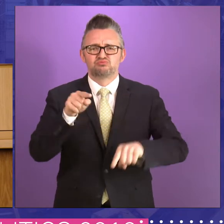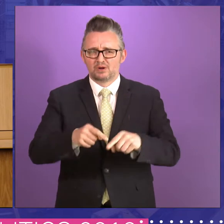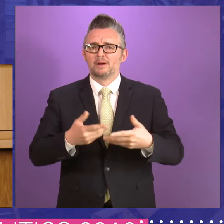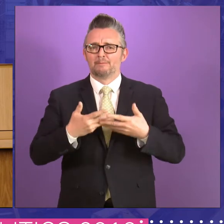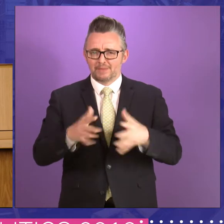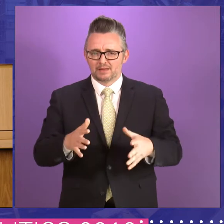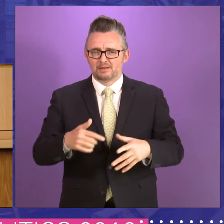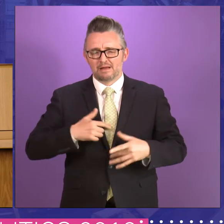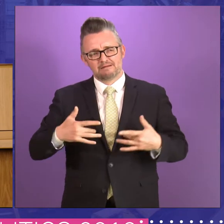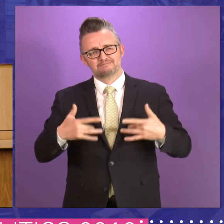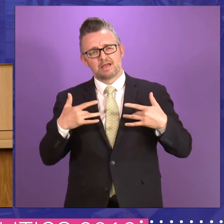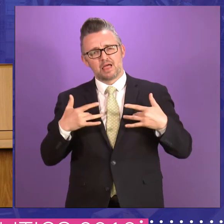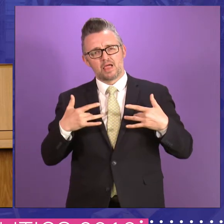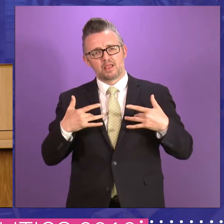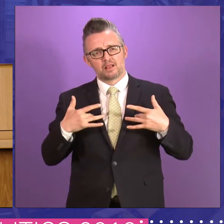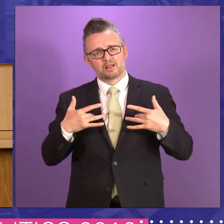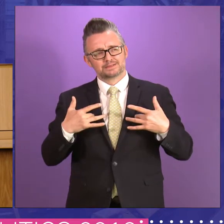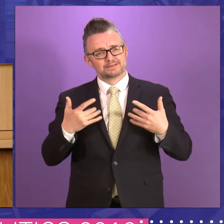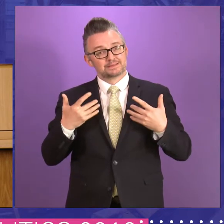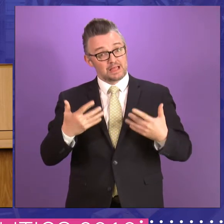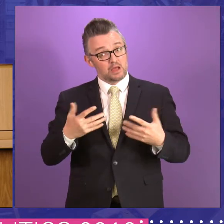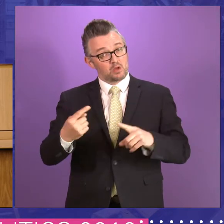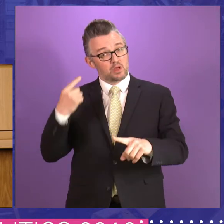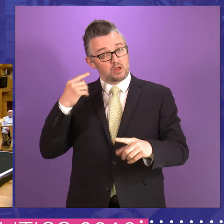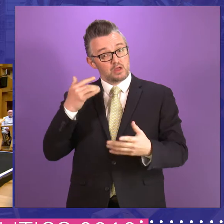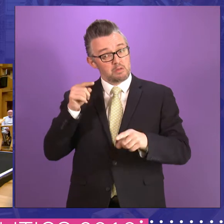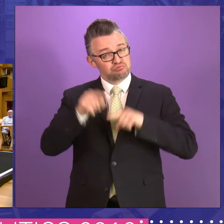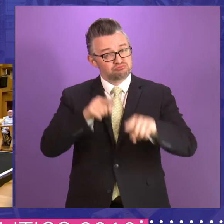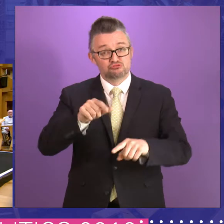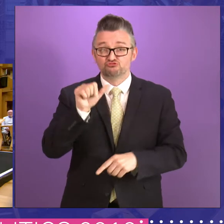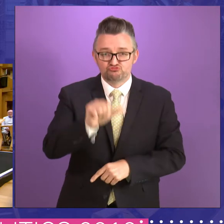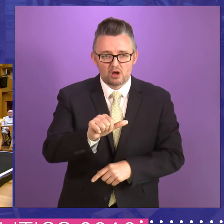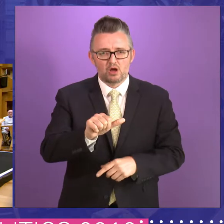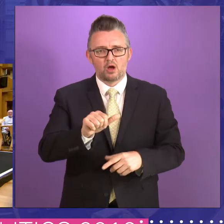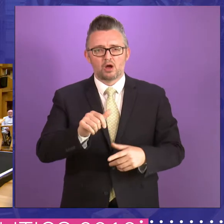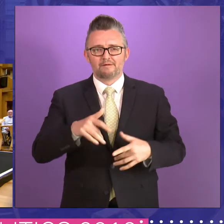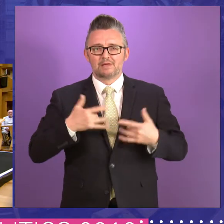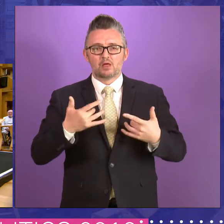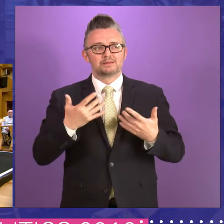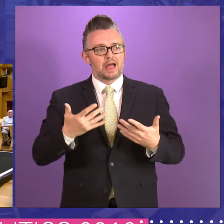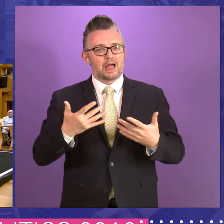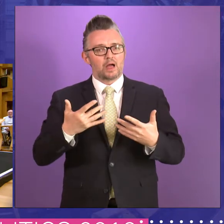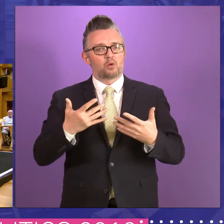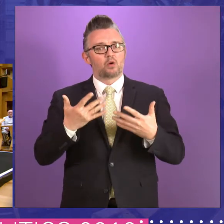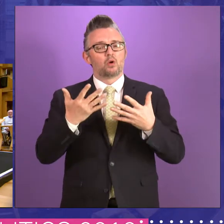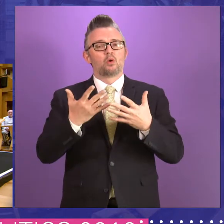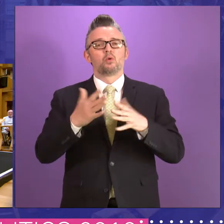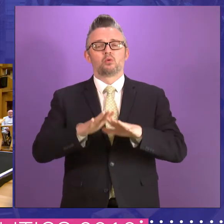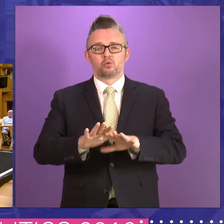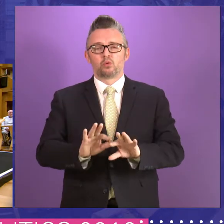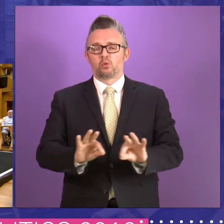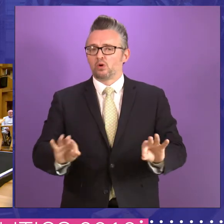and I just wonder if the panelists felt that that was the case, uh, and whether they feel it sort of settled down over the time that they were in.